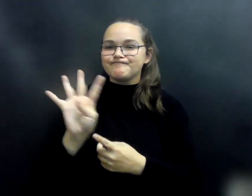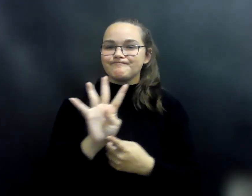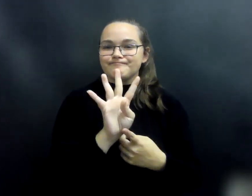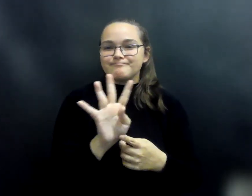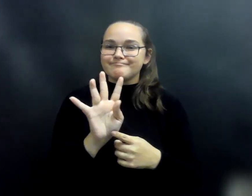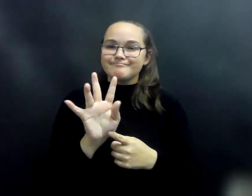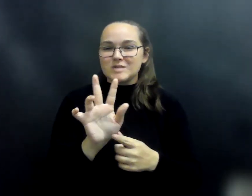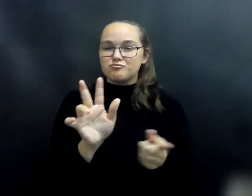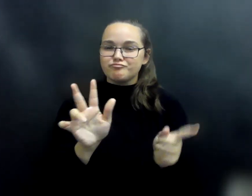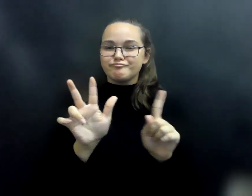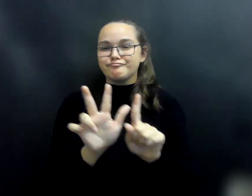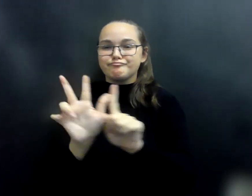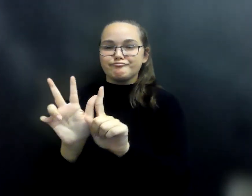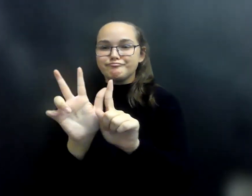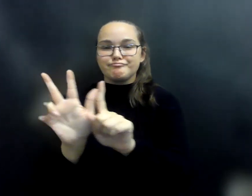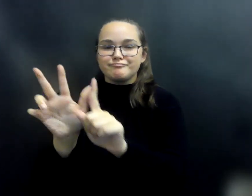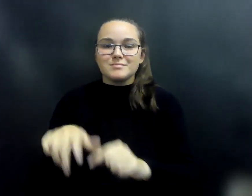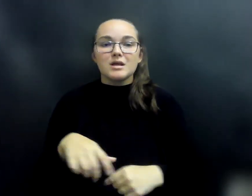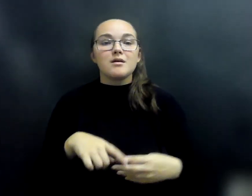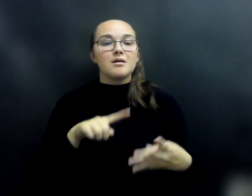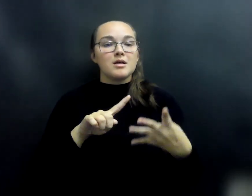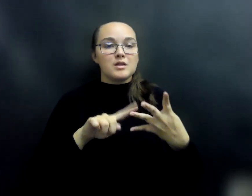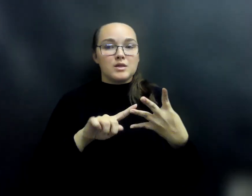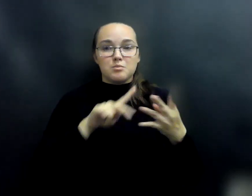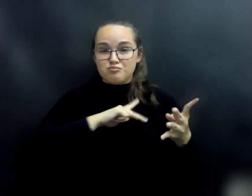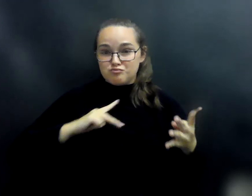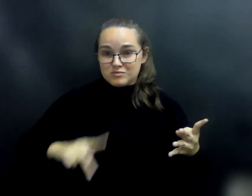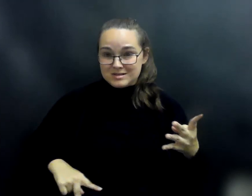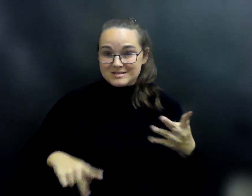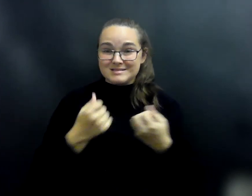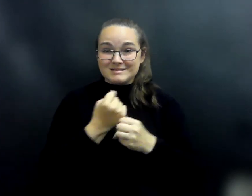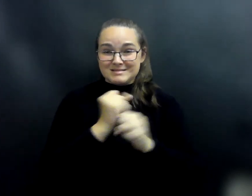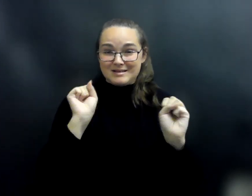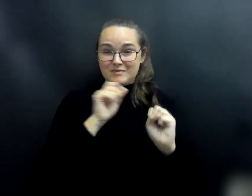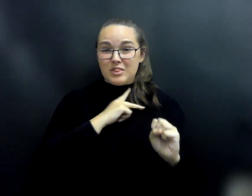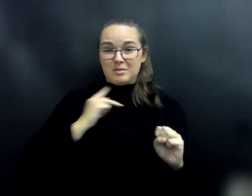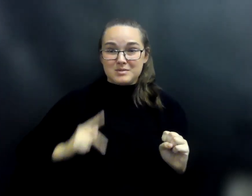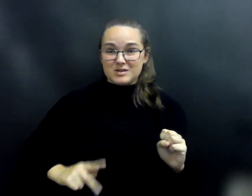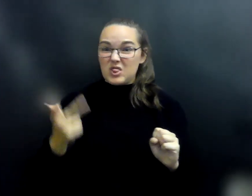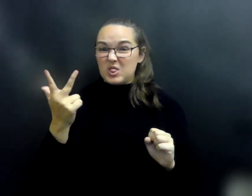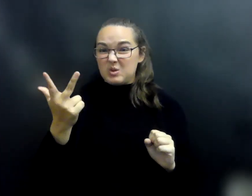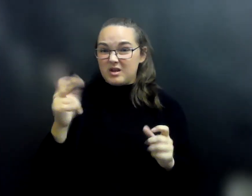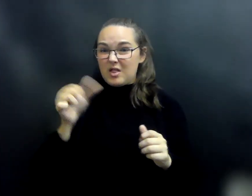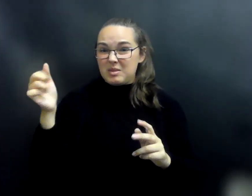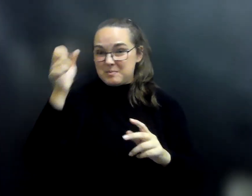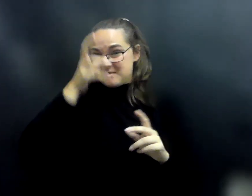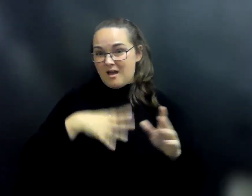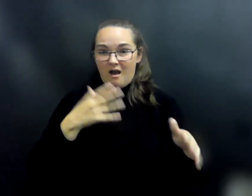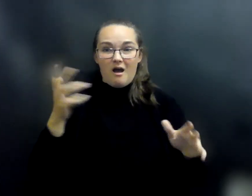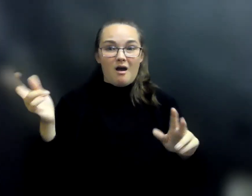C. The prince saves the princess, and the three other men move into the castle. D. The prince finds